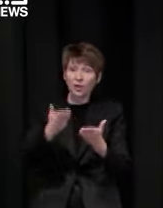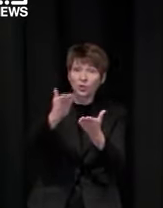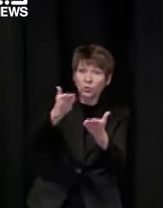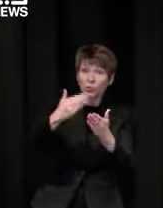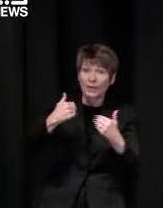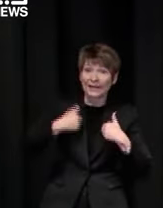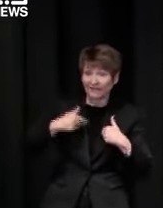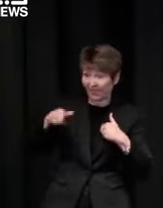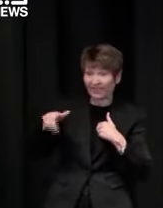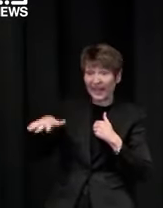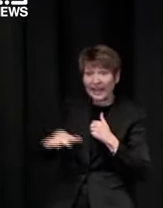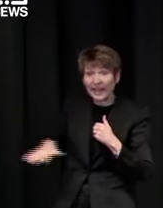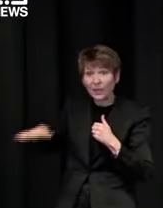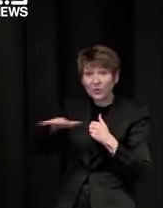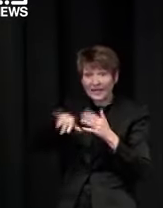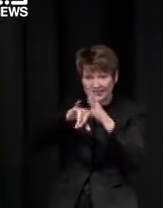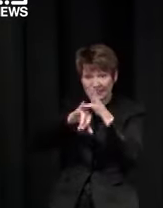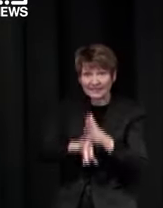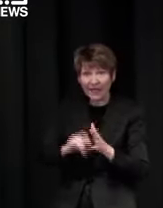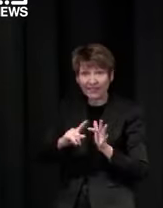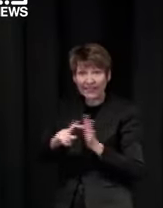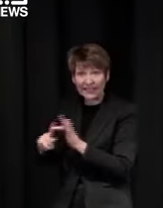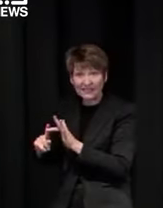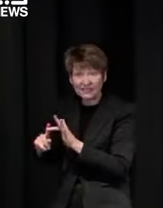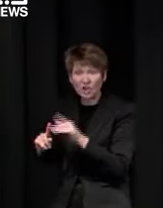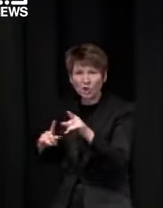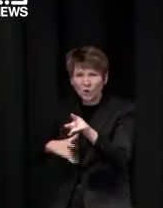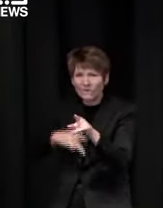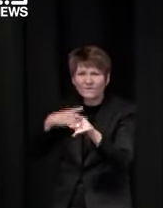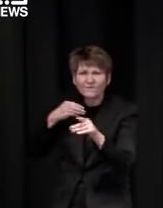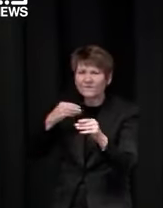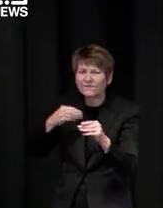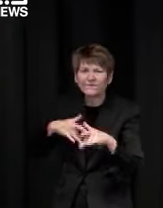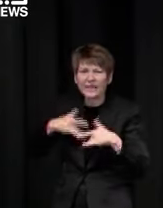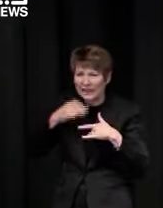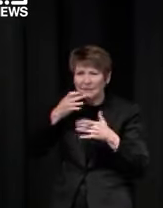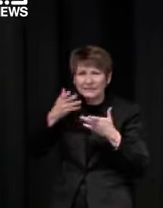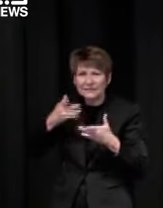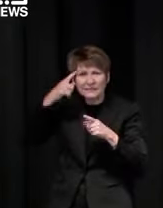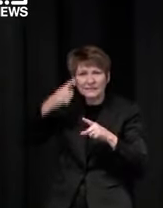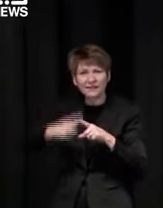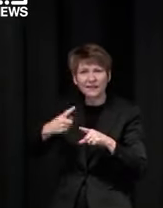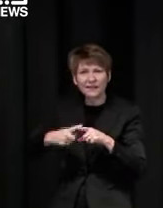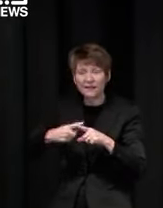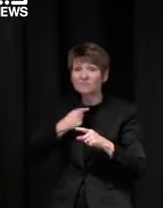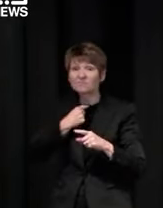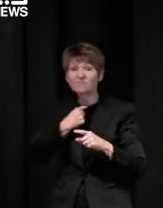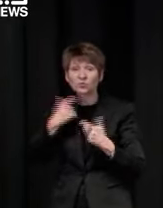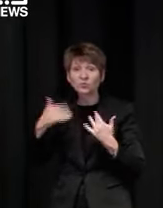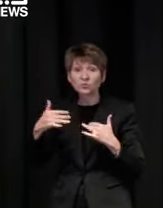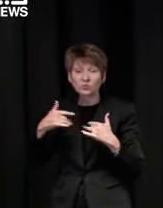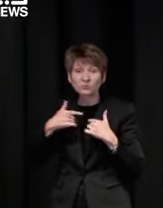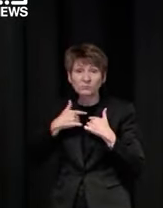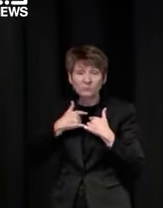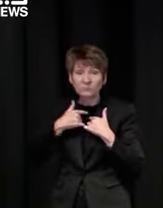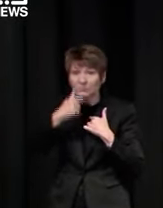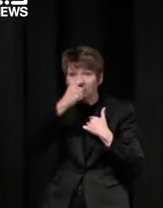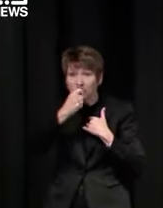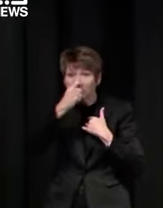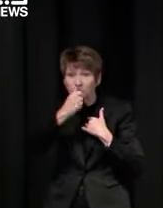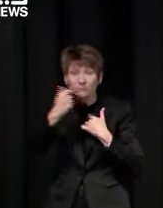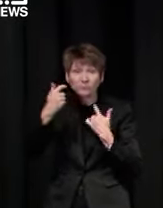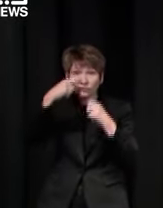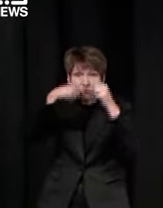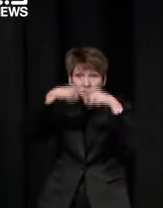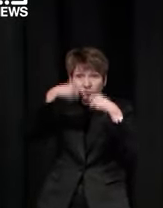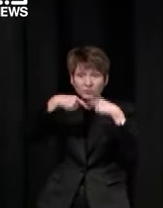it's especially important that you go and get tested and indeed anywhere across the whole state if you've got symptoms there's so little cold and flu around if you've got symptoms